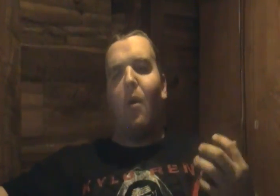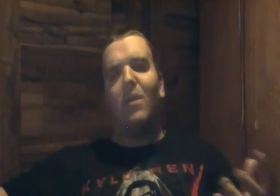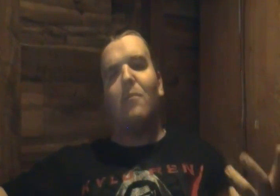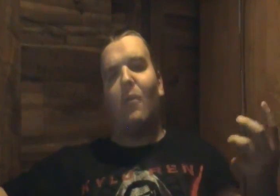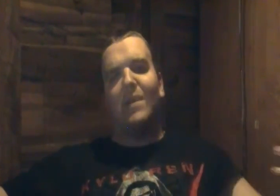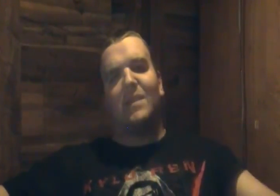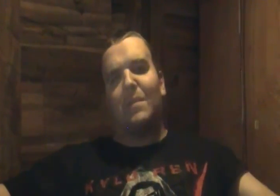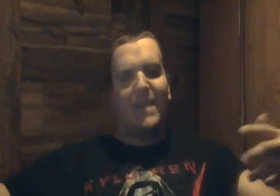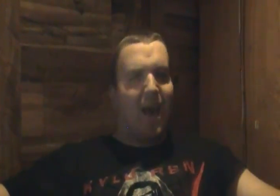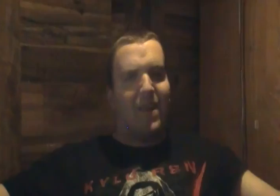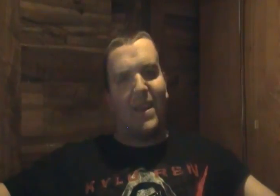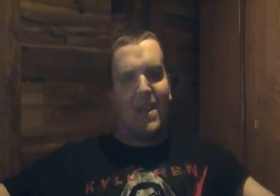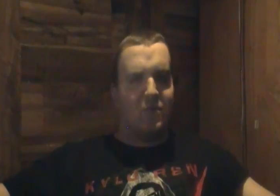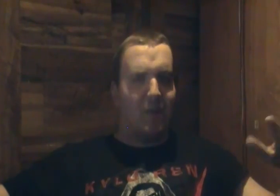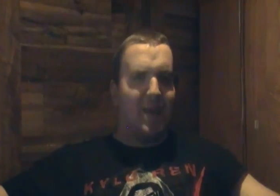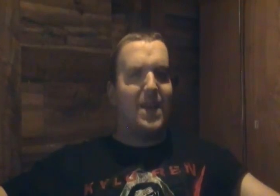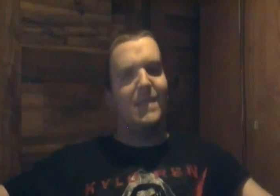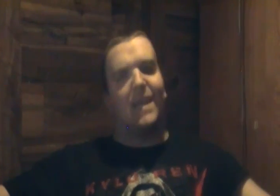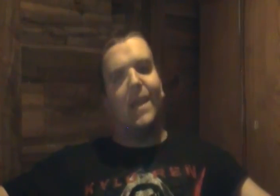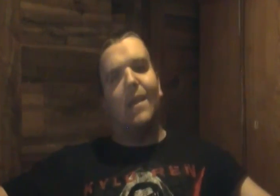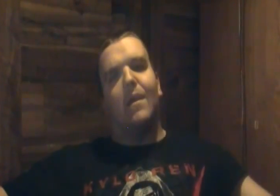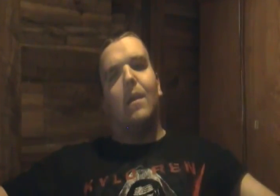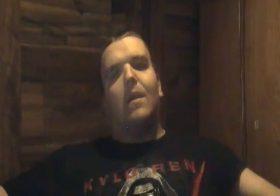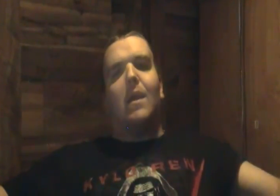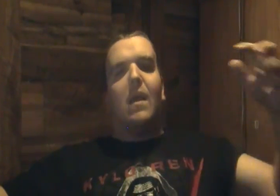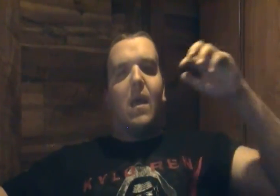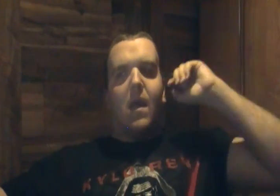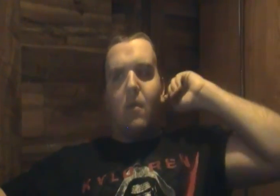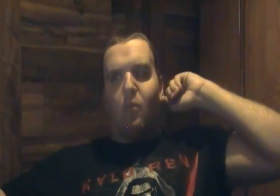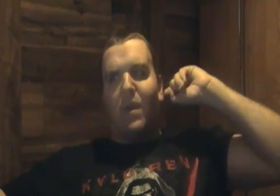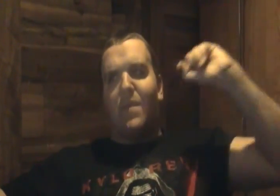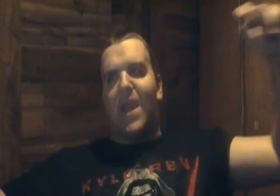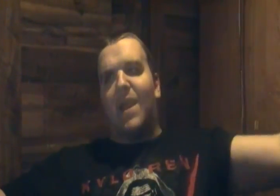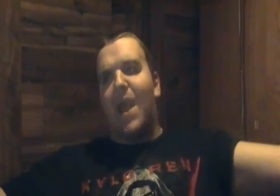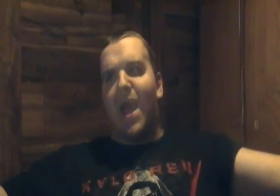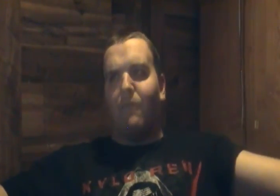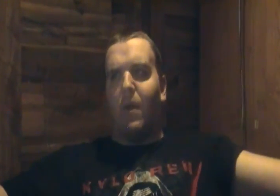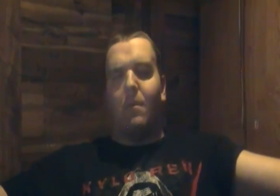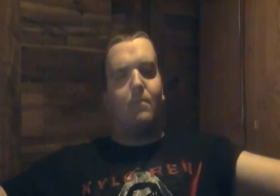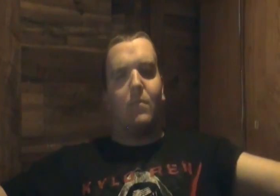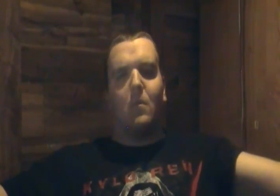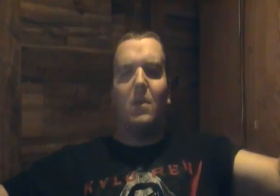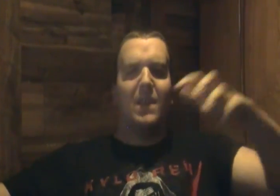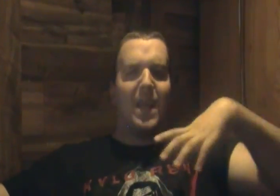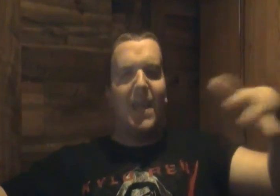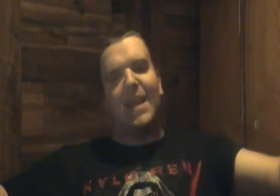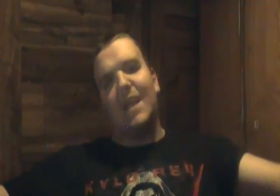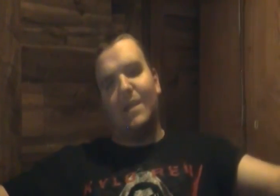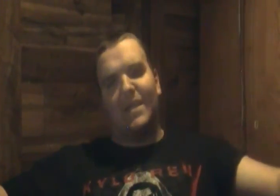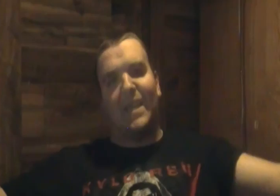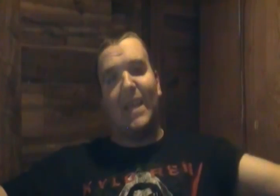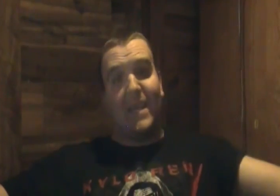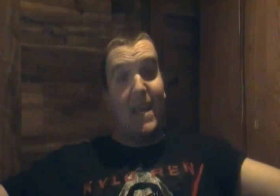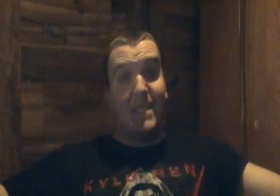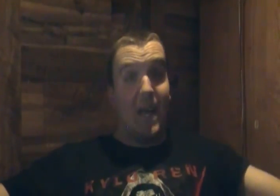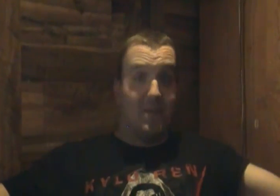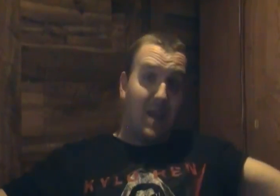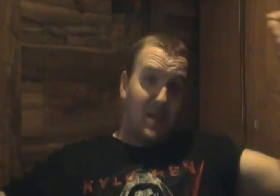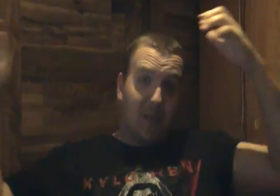only once the medallion is released would they have um could they get could they get the kids outside the